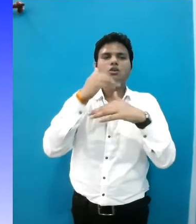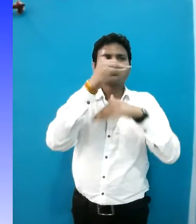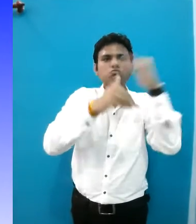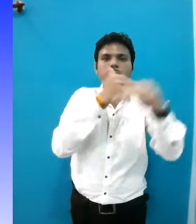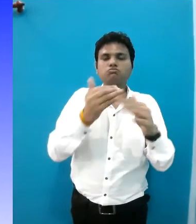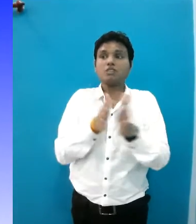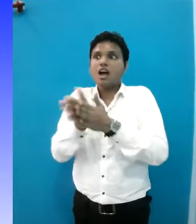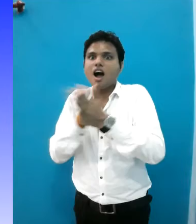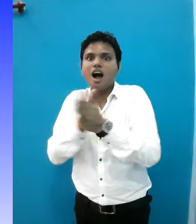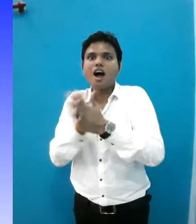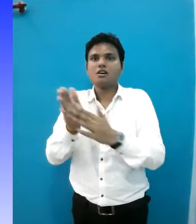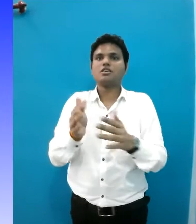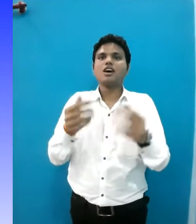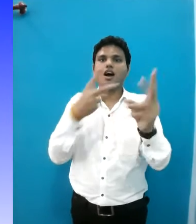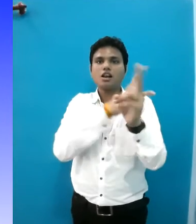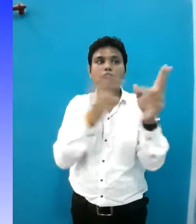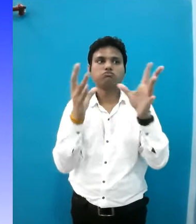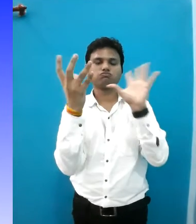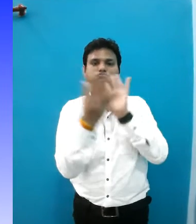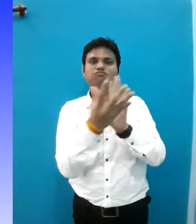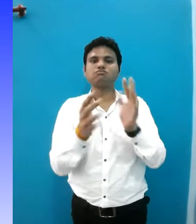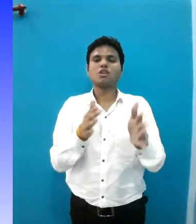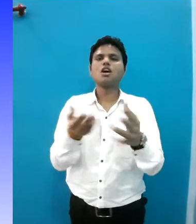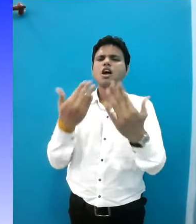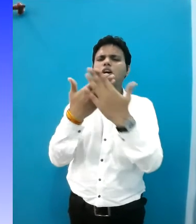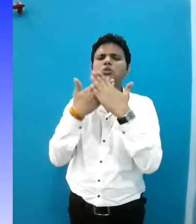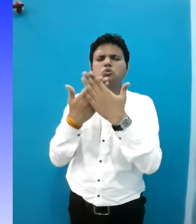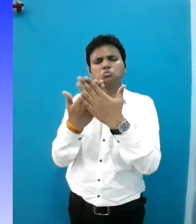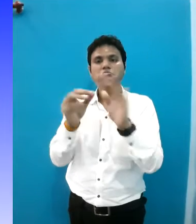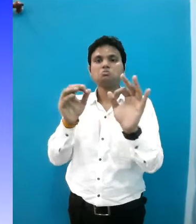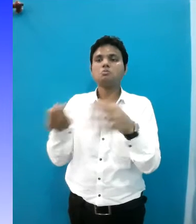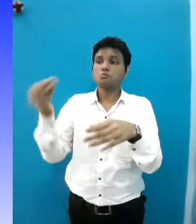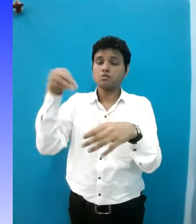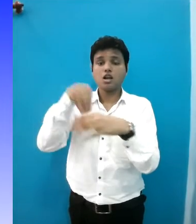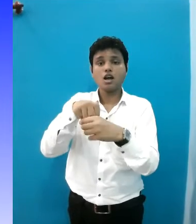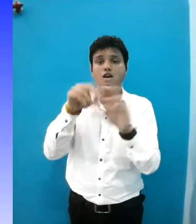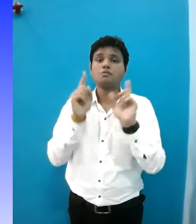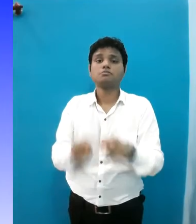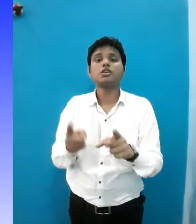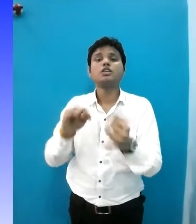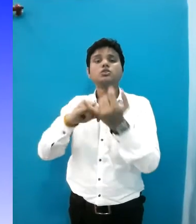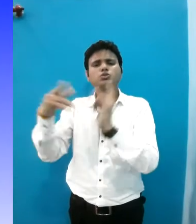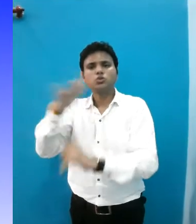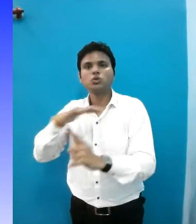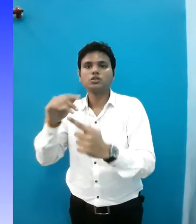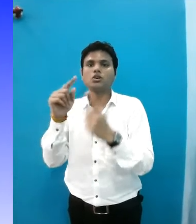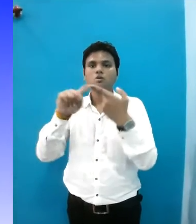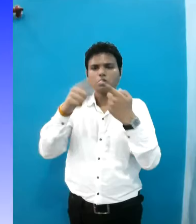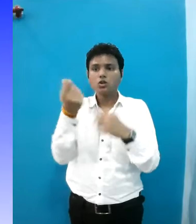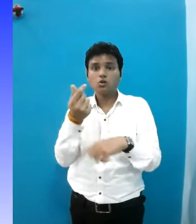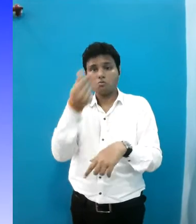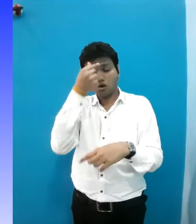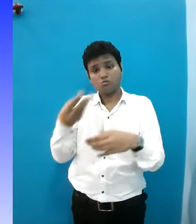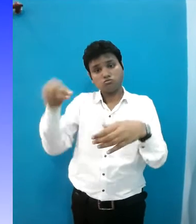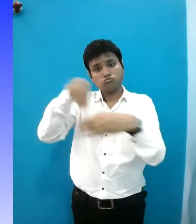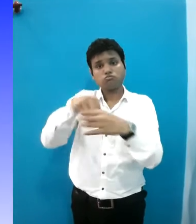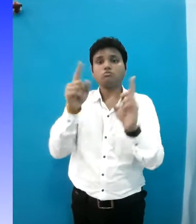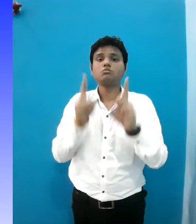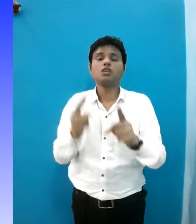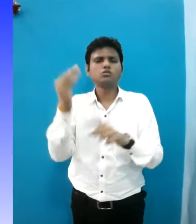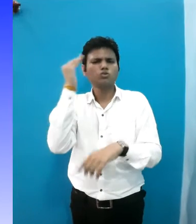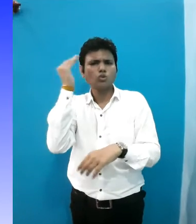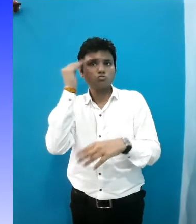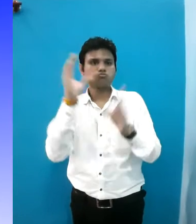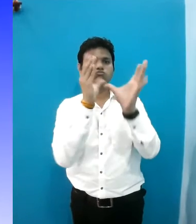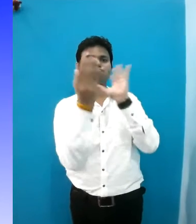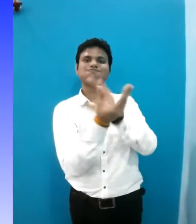passion for environmental sustainability in design education must be incorporated with social and economic issues and knowledge